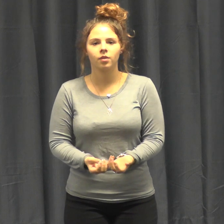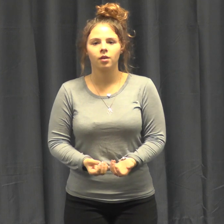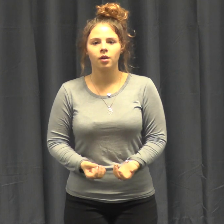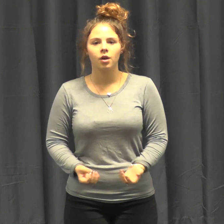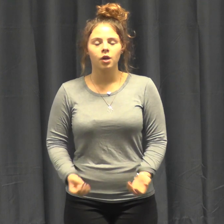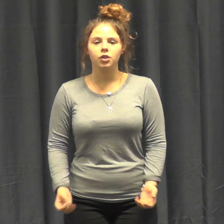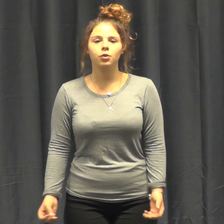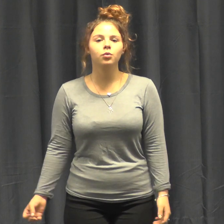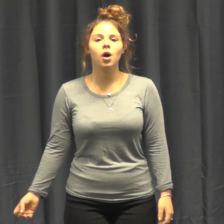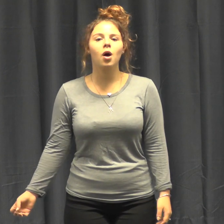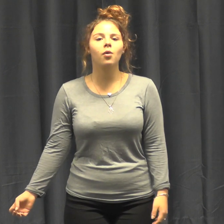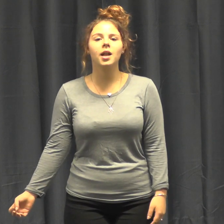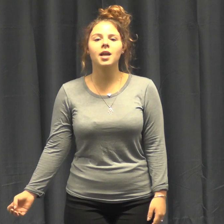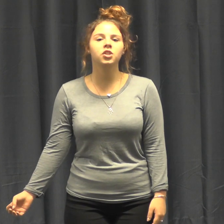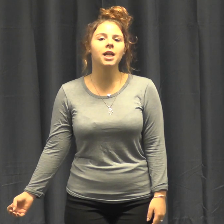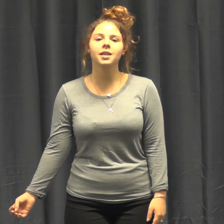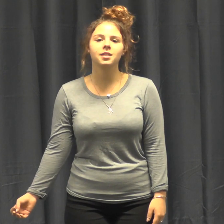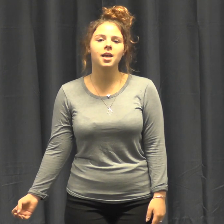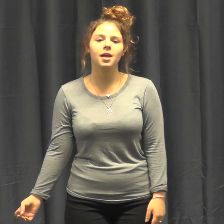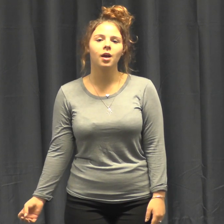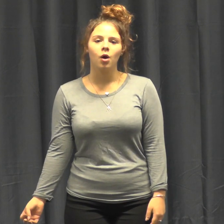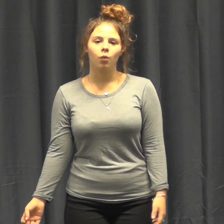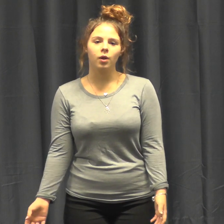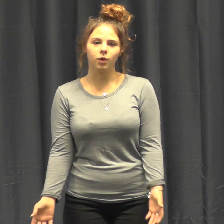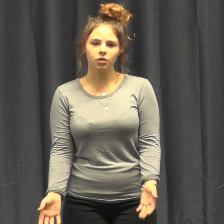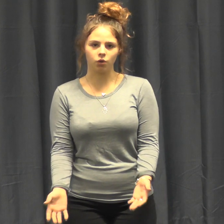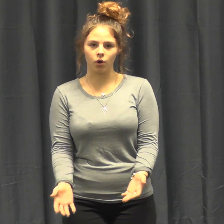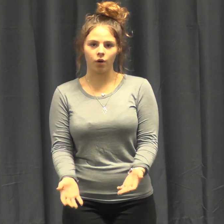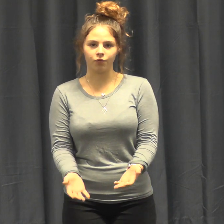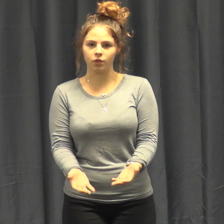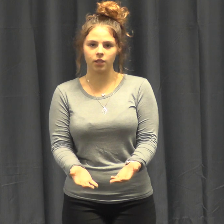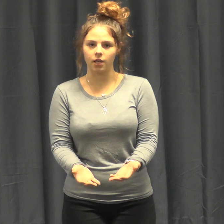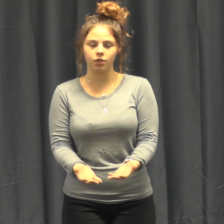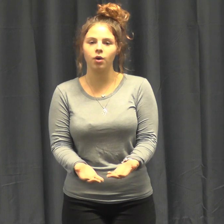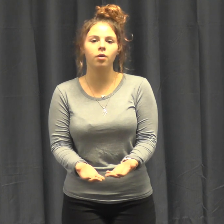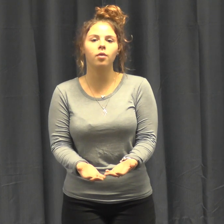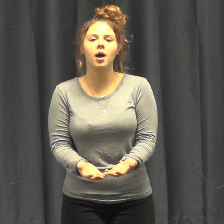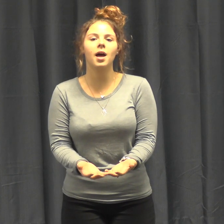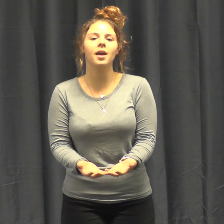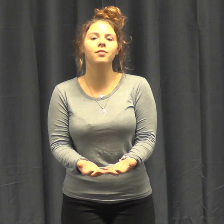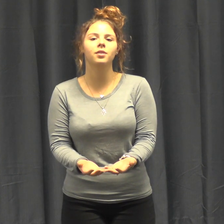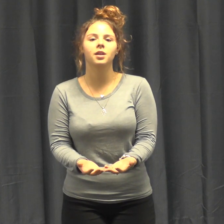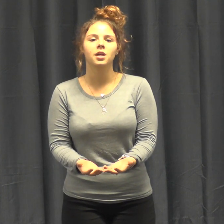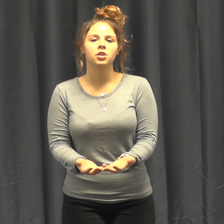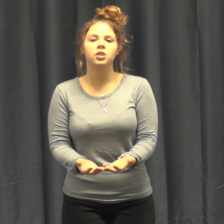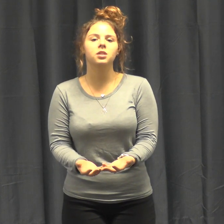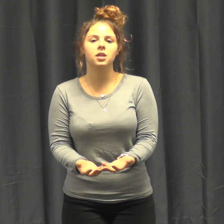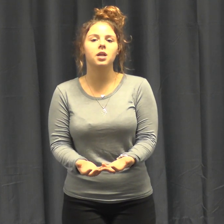Do you know what Andelica said when we saw your first letter arrive? She said,